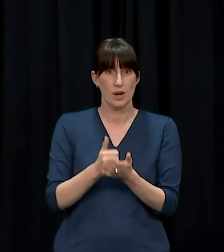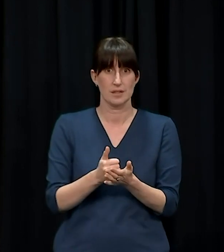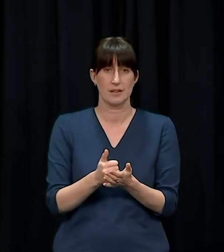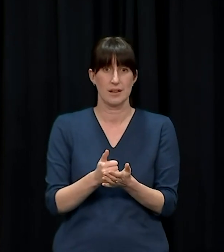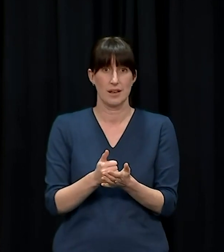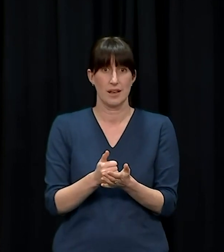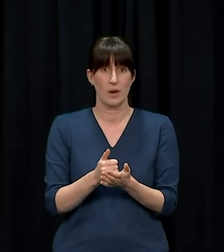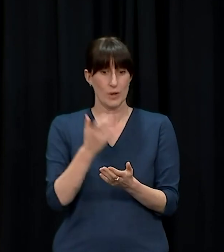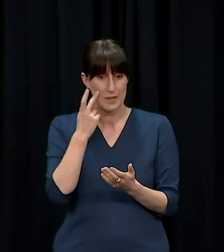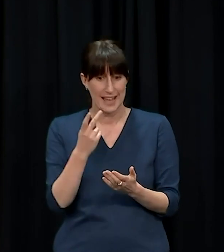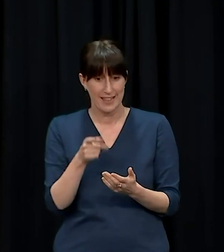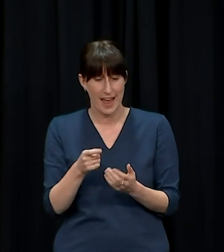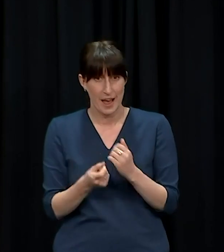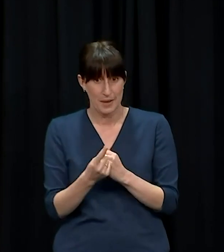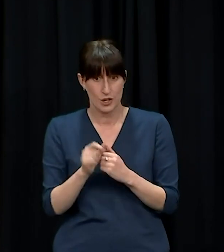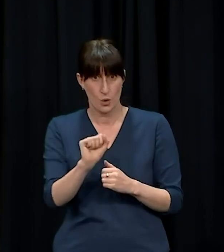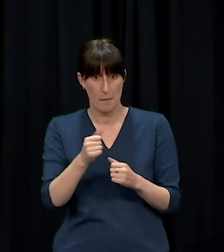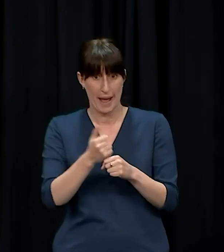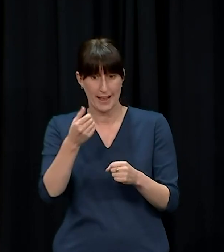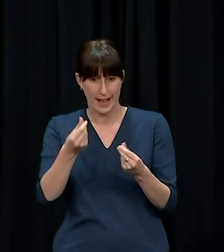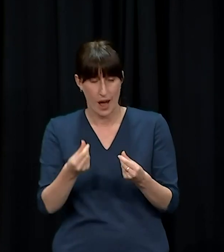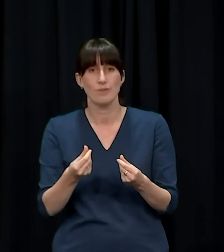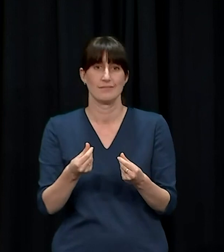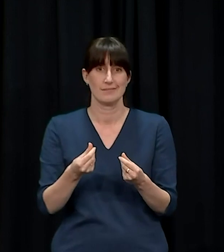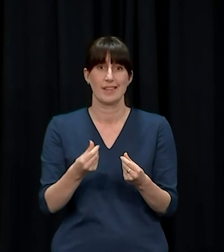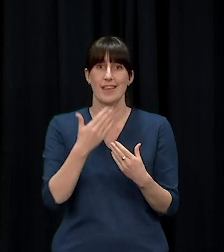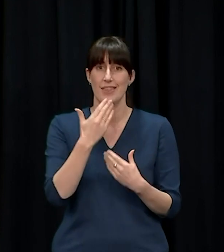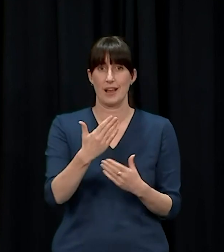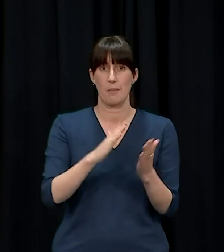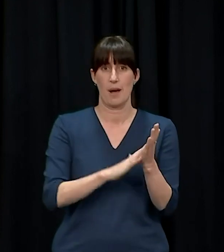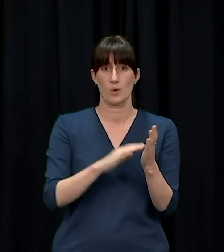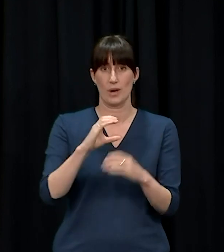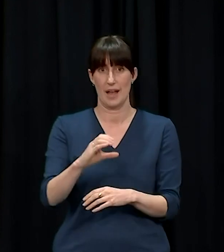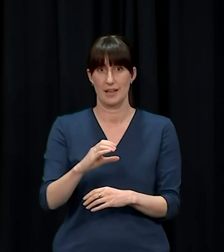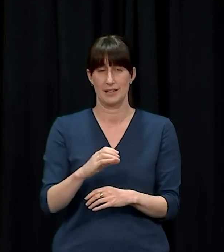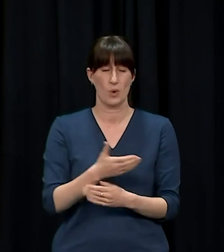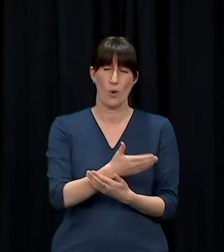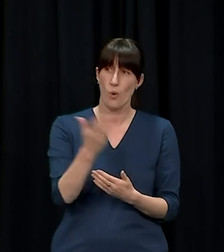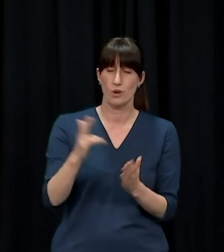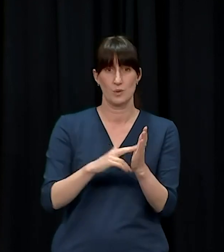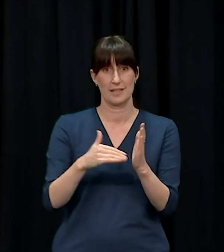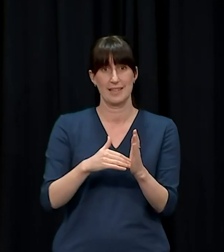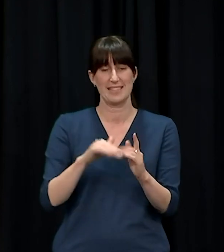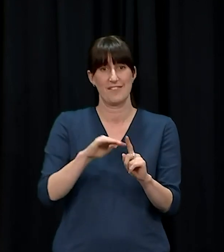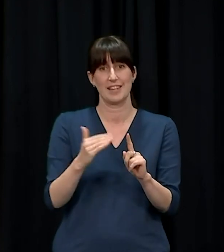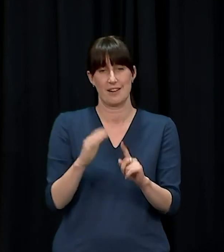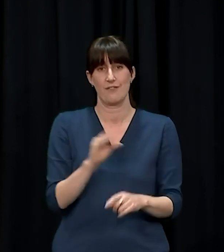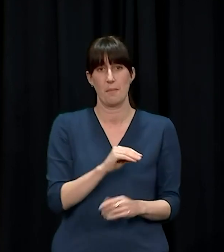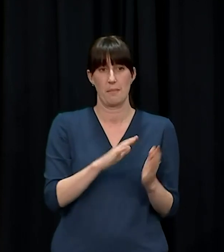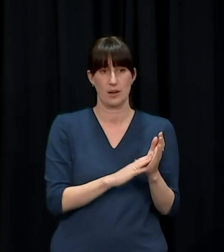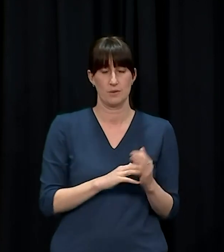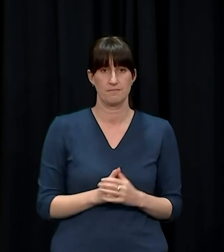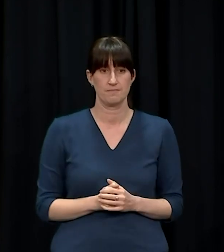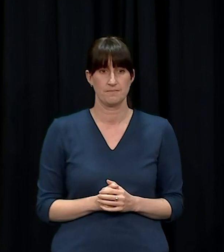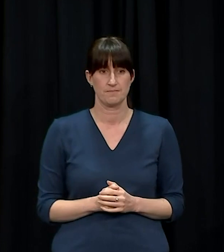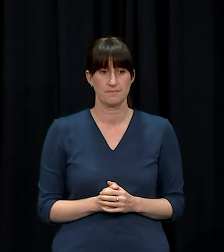thank for those initiatives being in place. He has touched the lives of every single New Zealander. Beyond his